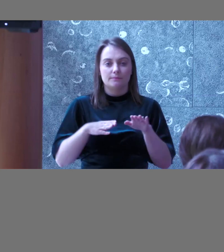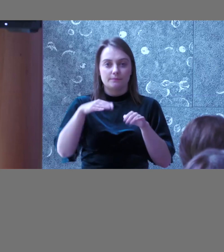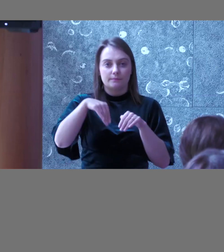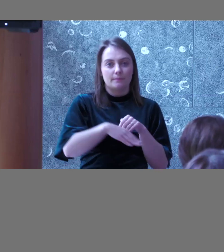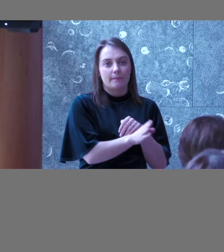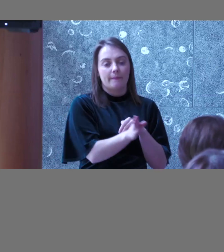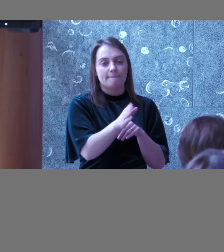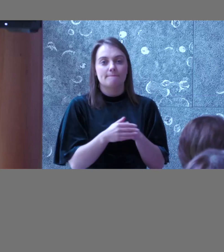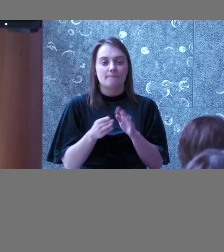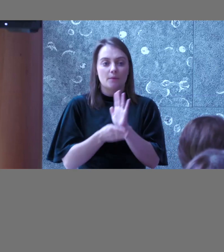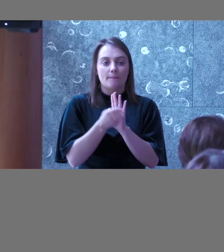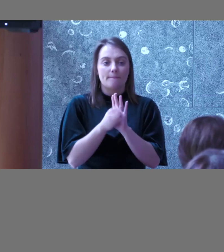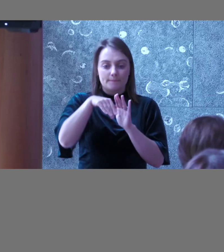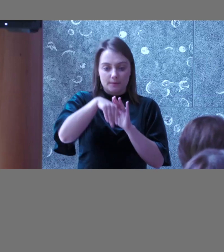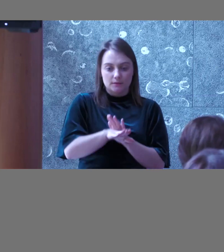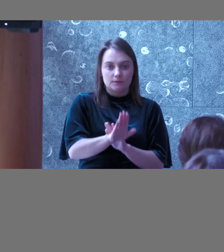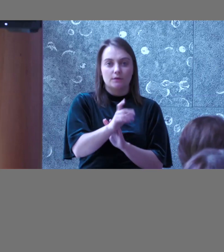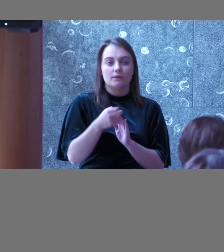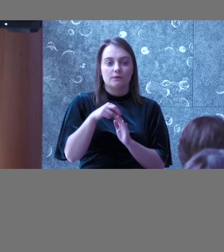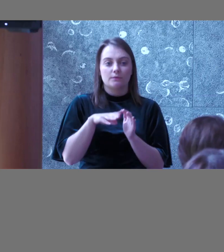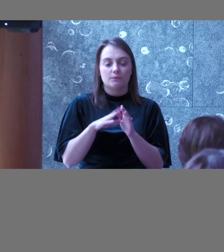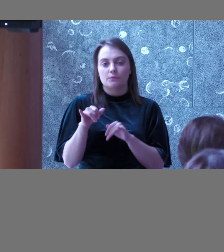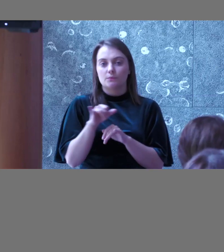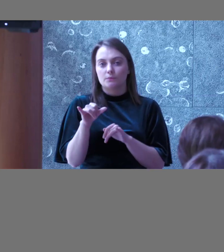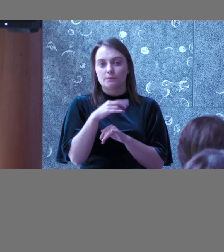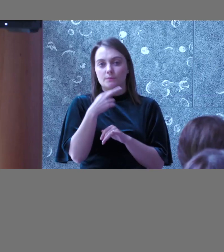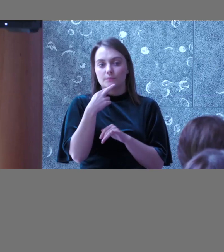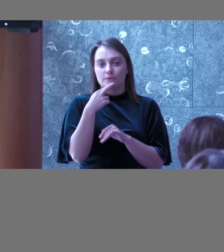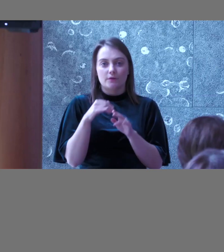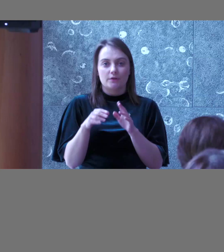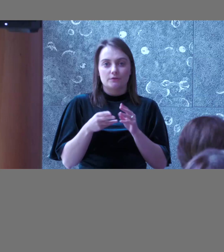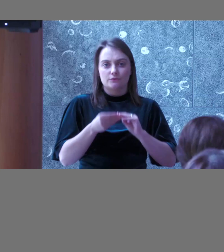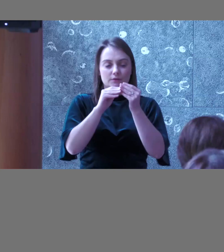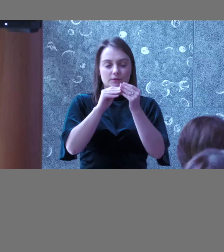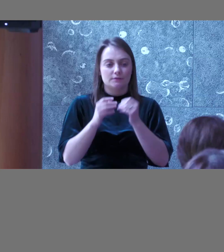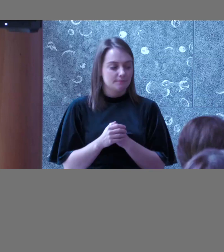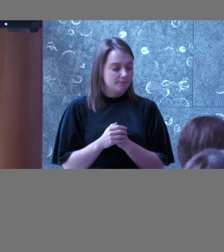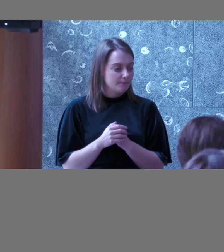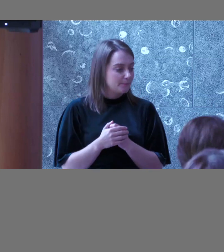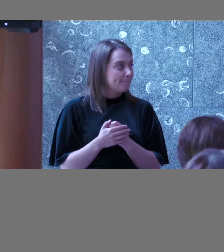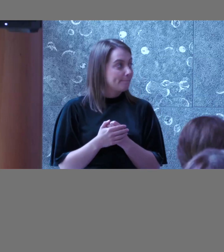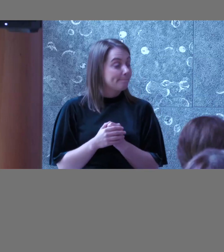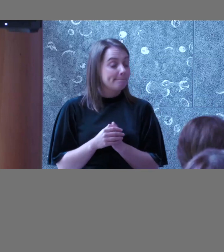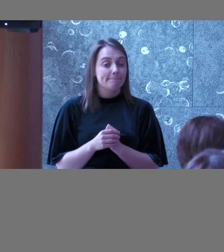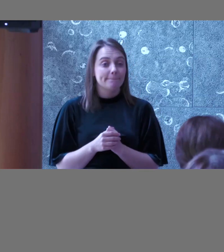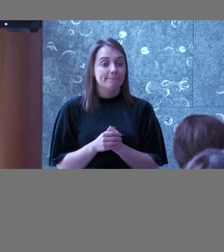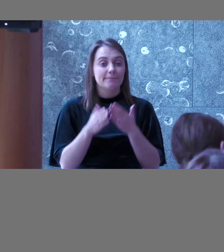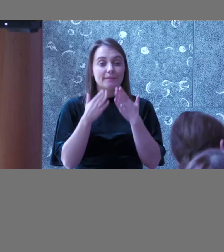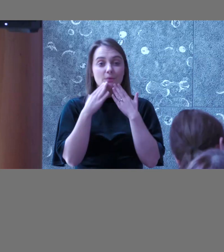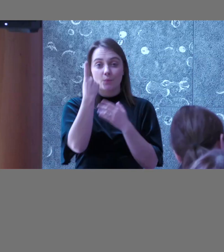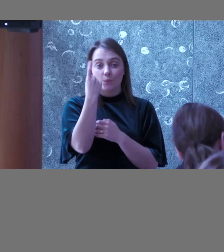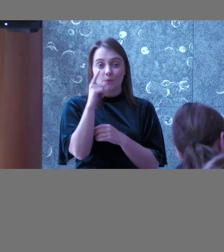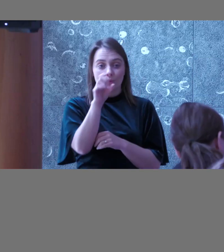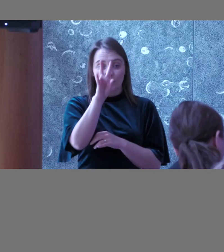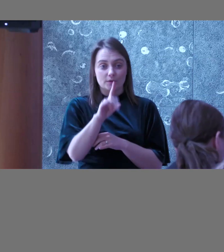things we can either build a curb or we can build a curb cut which we actually prefer to do here thank you we have one